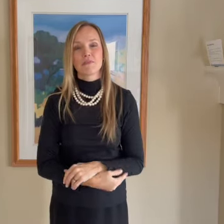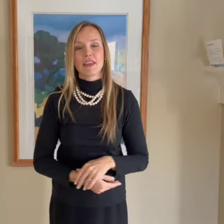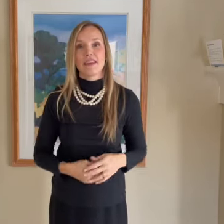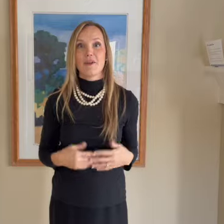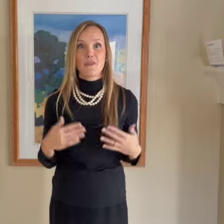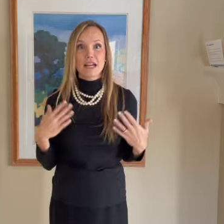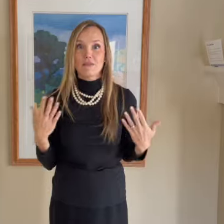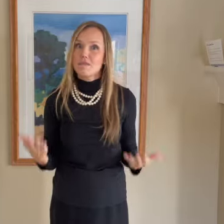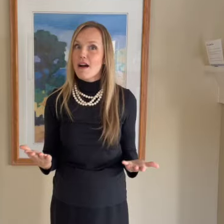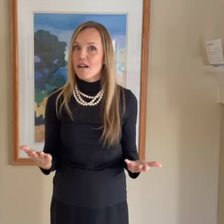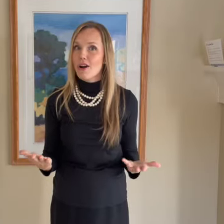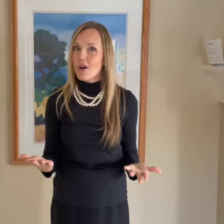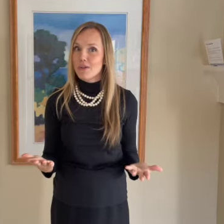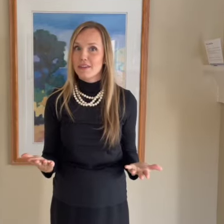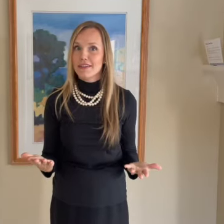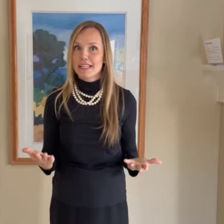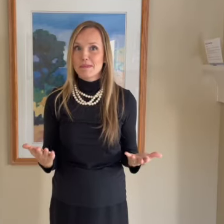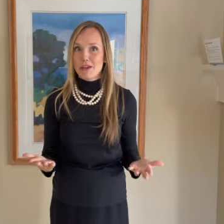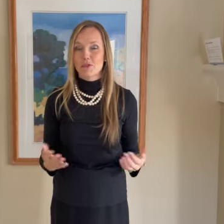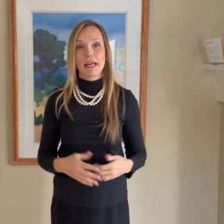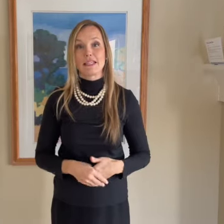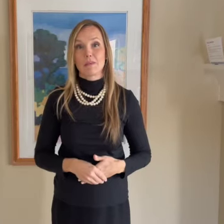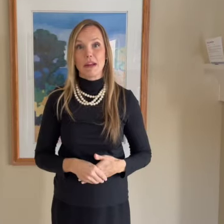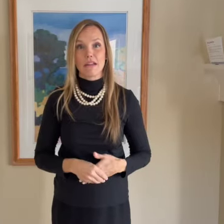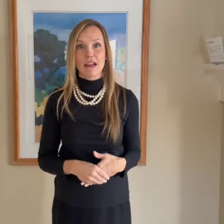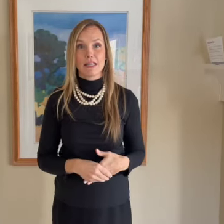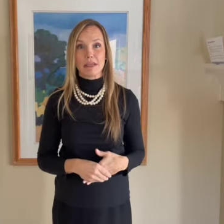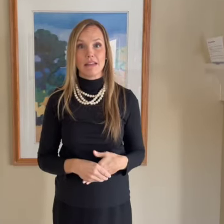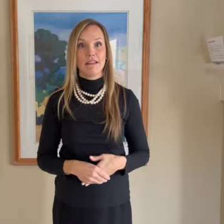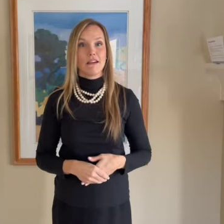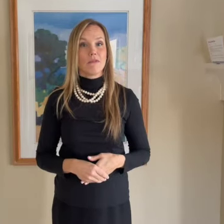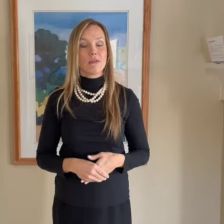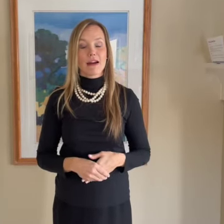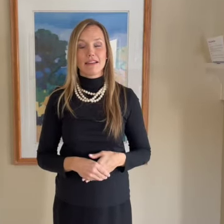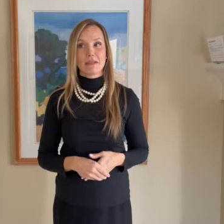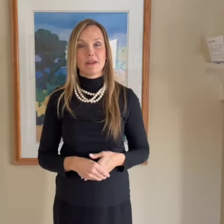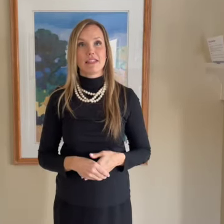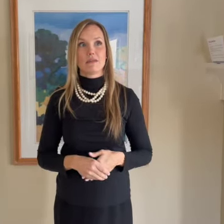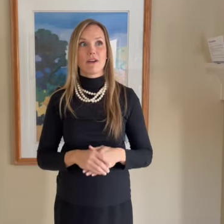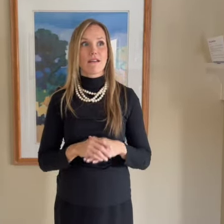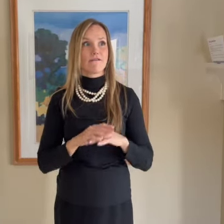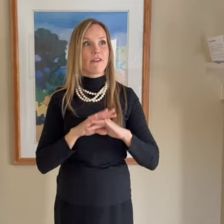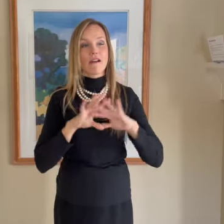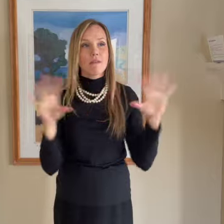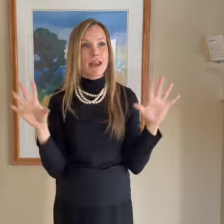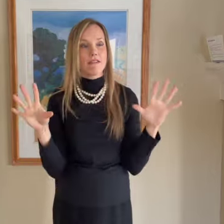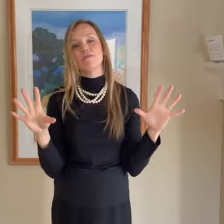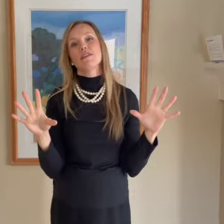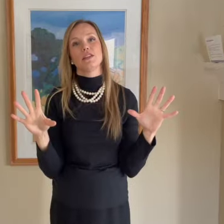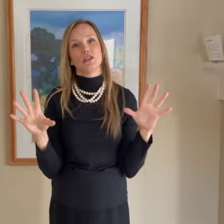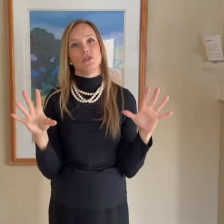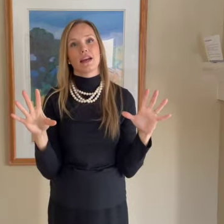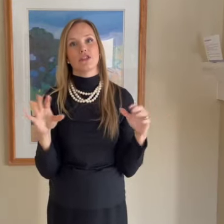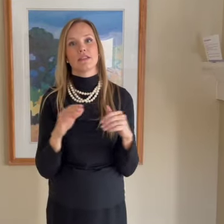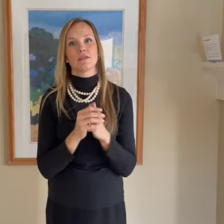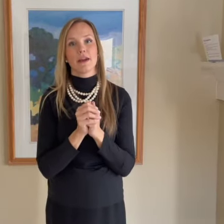Now, where do we want our own special place to pray to God to be? We want it to be somewhere far away from all the distractions, right?